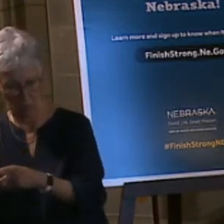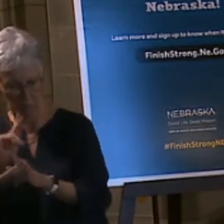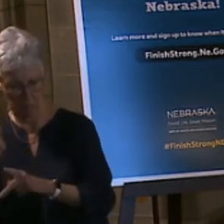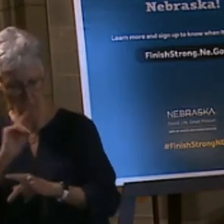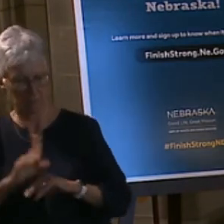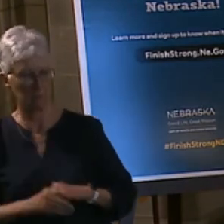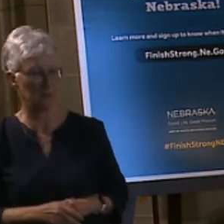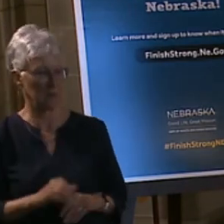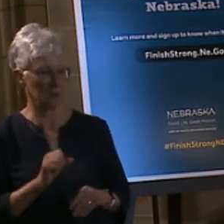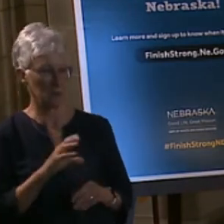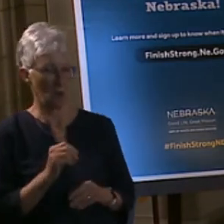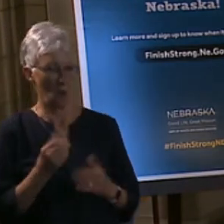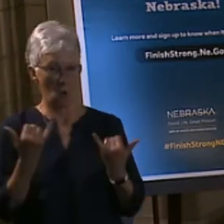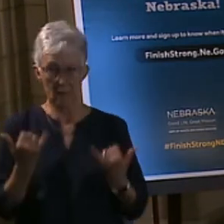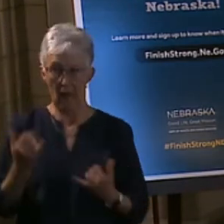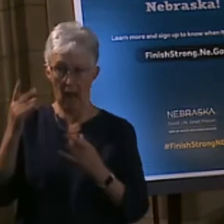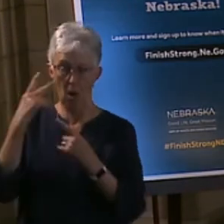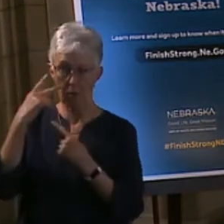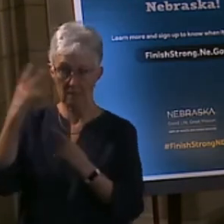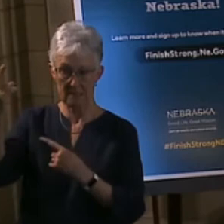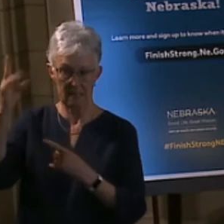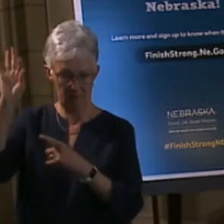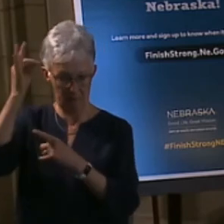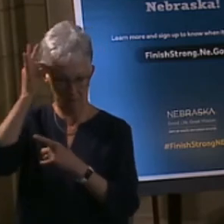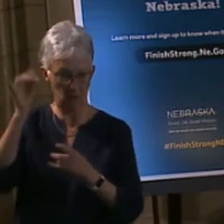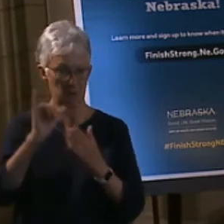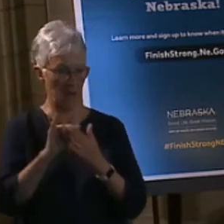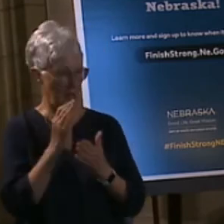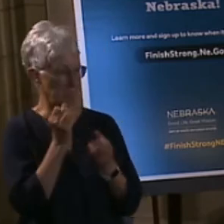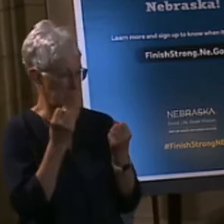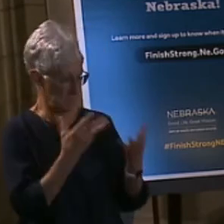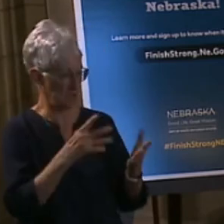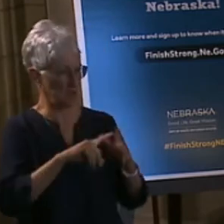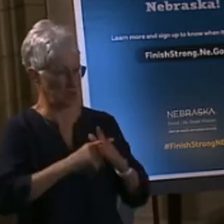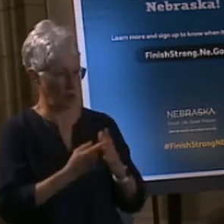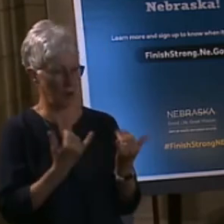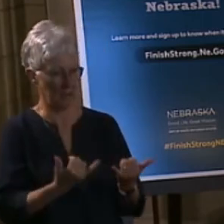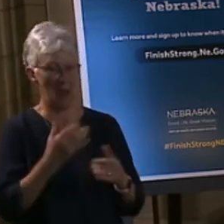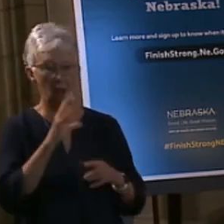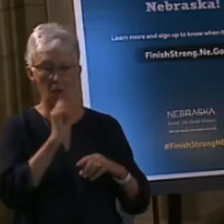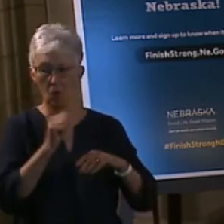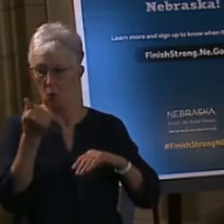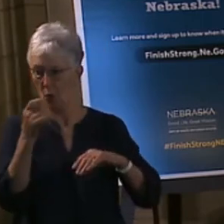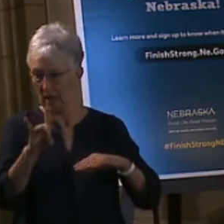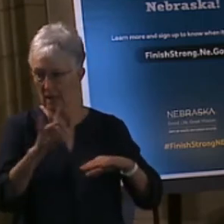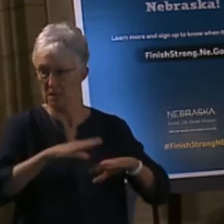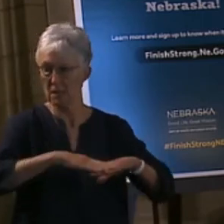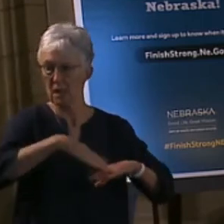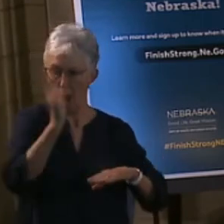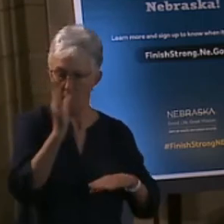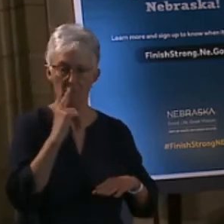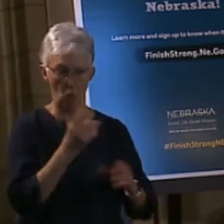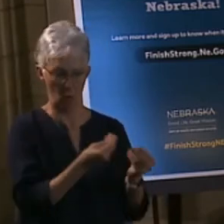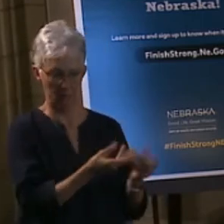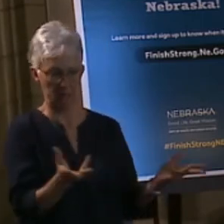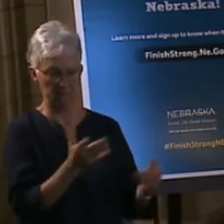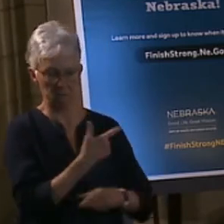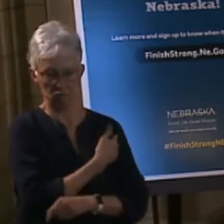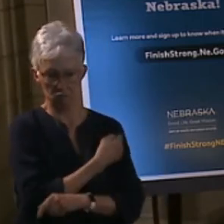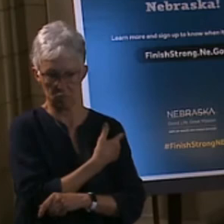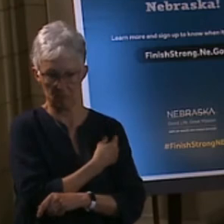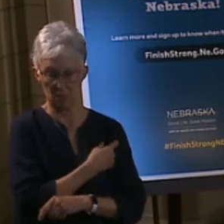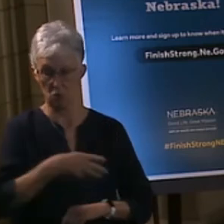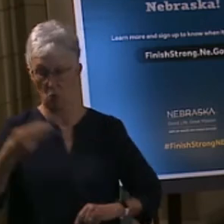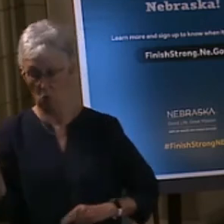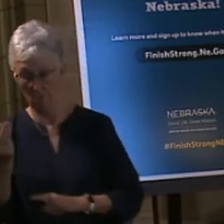years and up, and that many of our health districts are also moving into that category beyond. So, starting on Monday, April